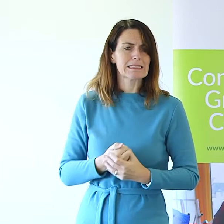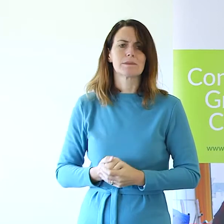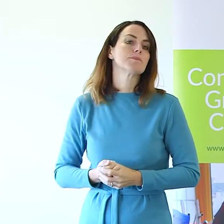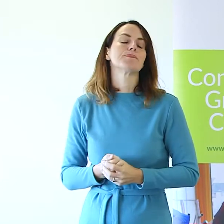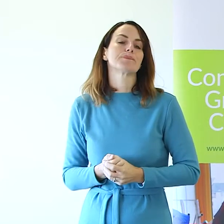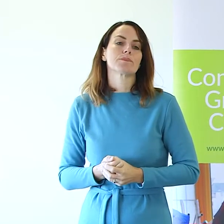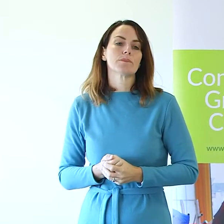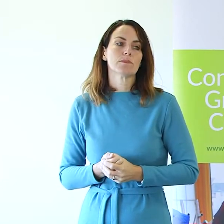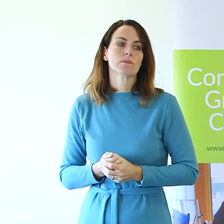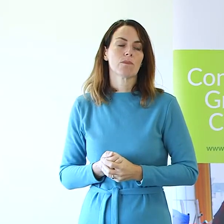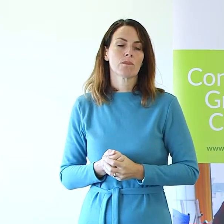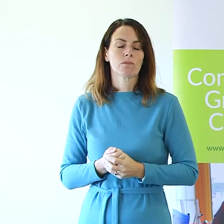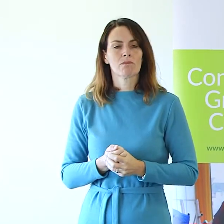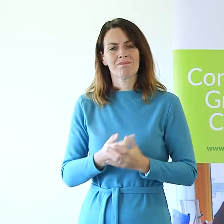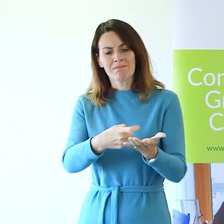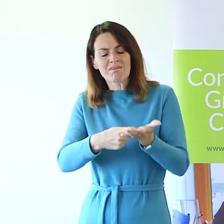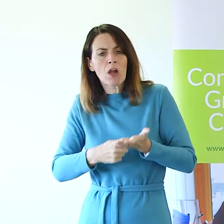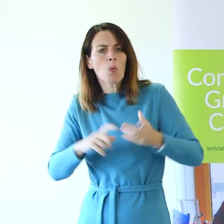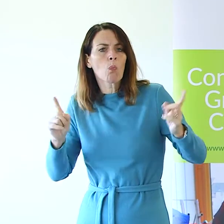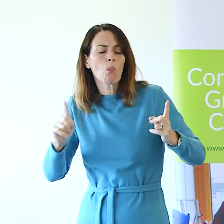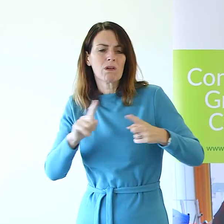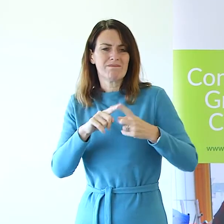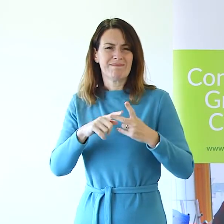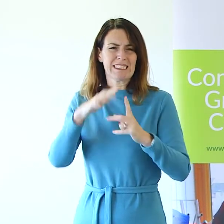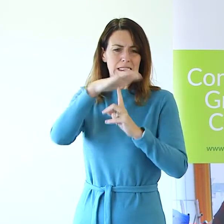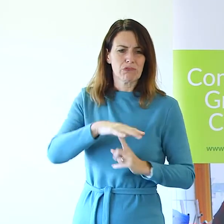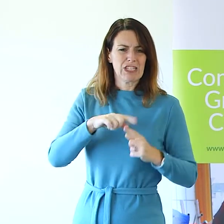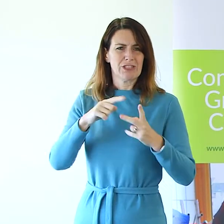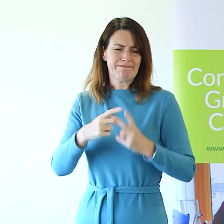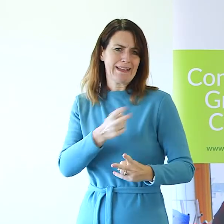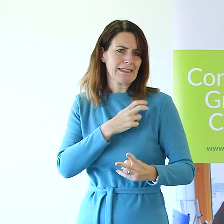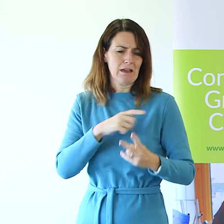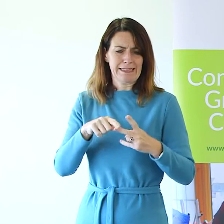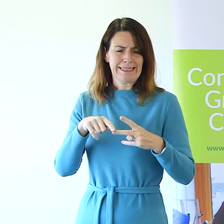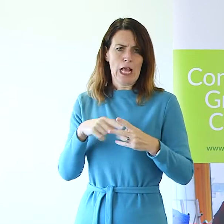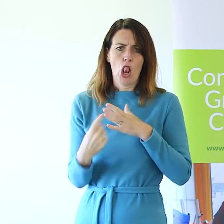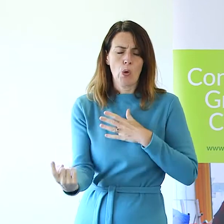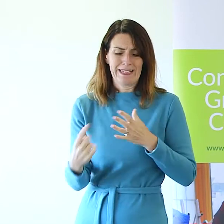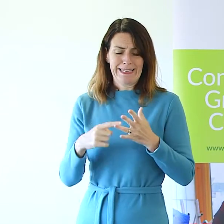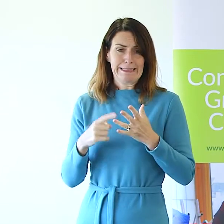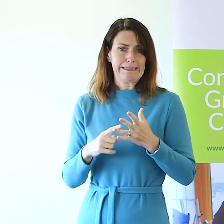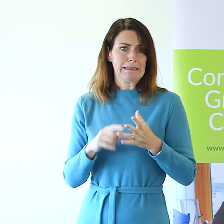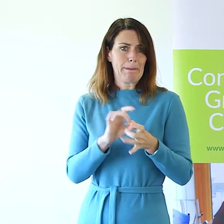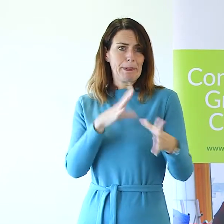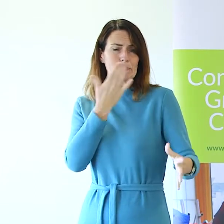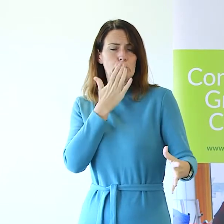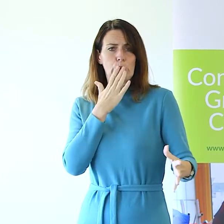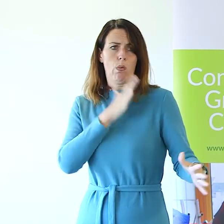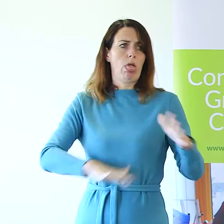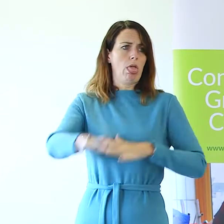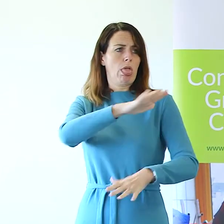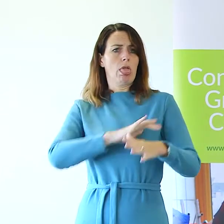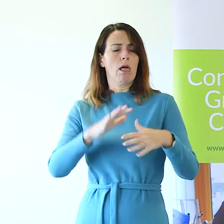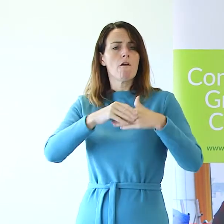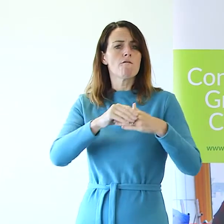Many of the reasons included depression, anxiety, loneliness, disappointment about leaving school early and not being able to see